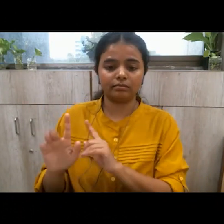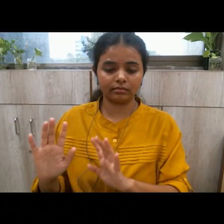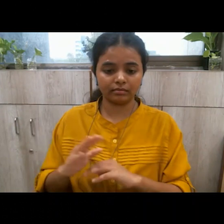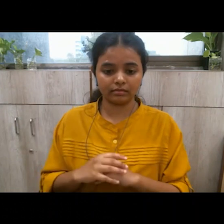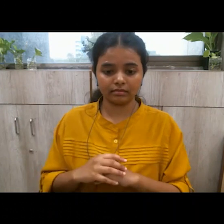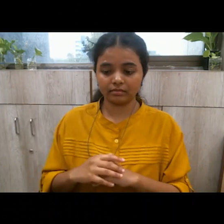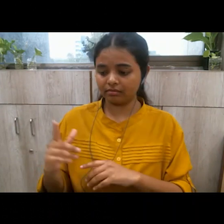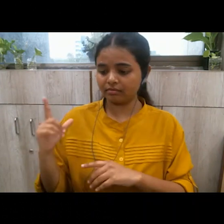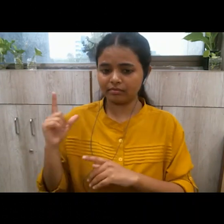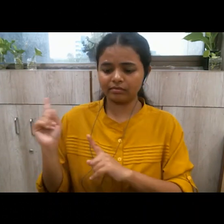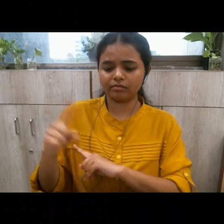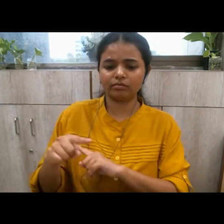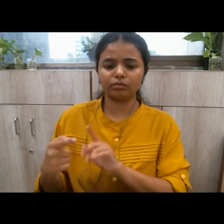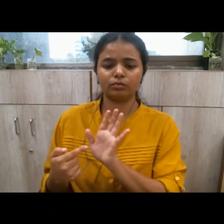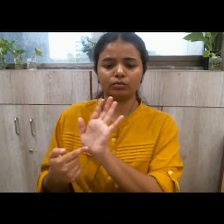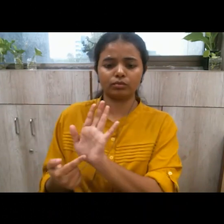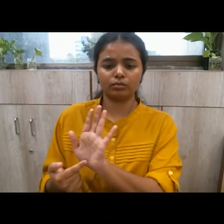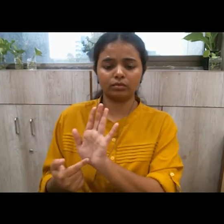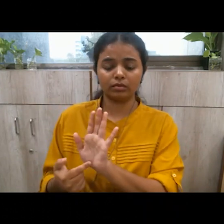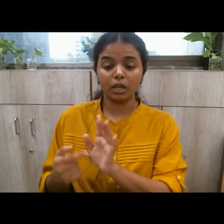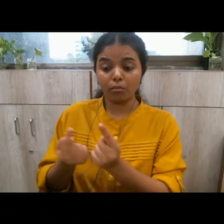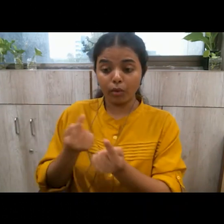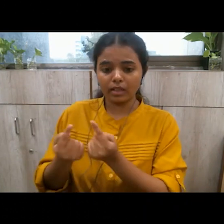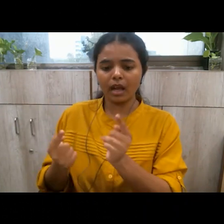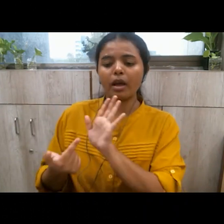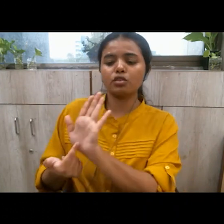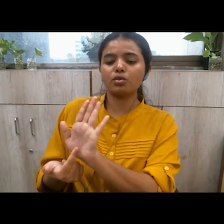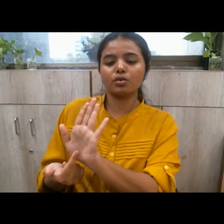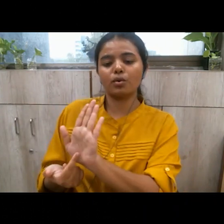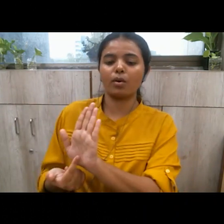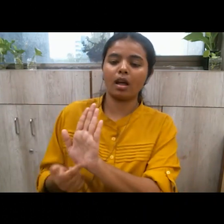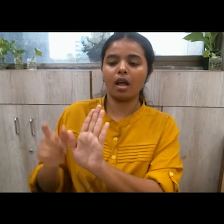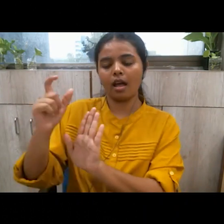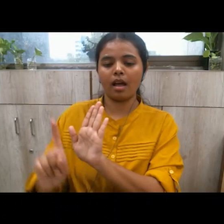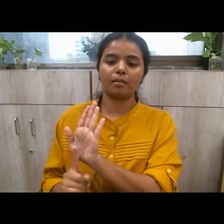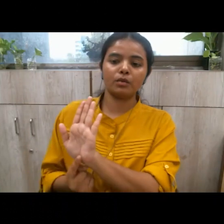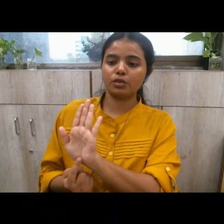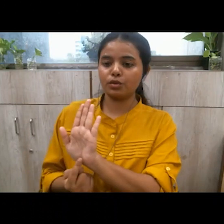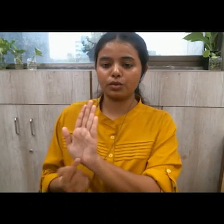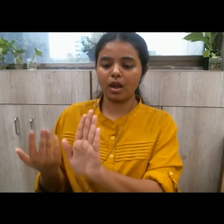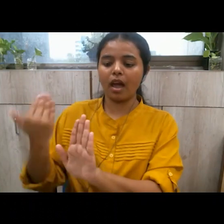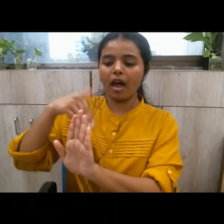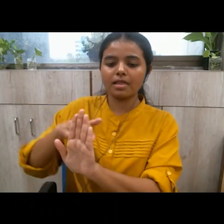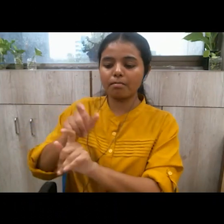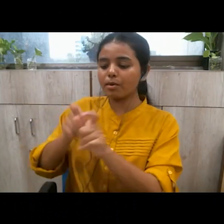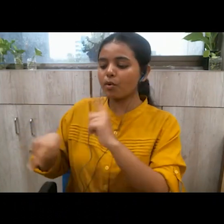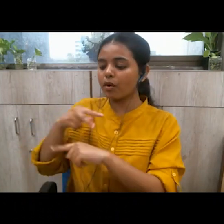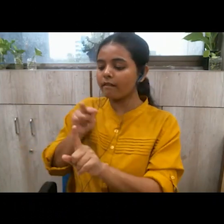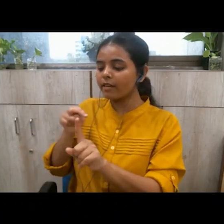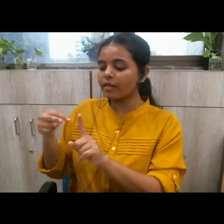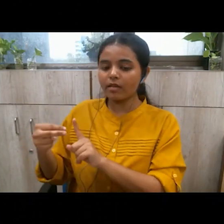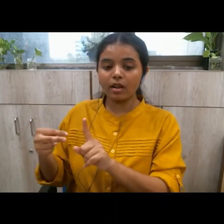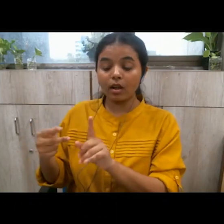political is a representative he is not a leader he represents the people the views of the people he does not